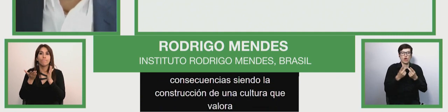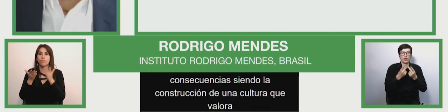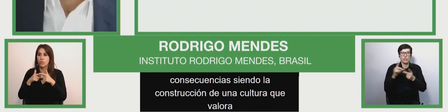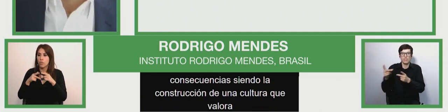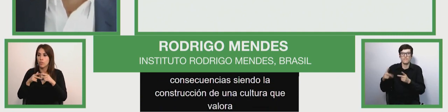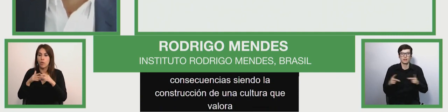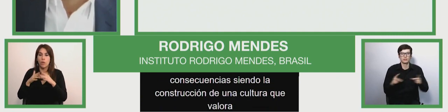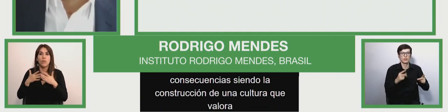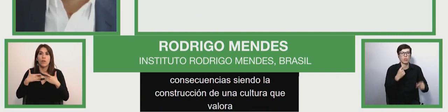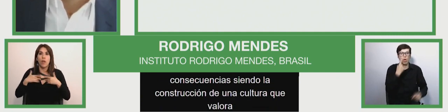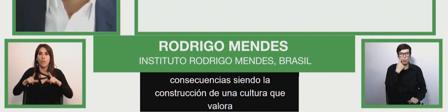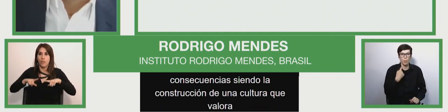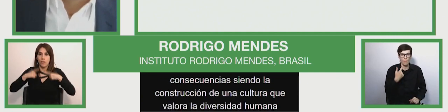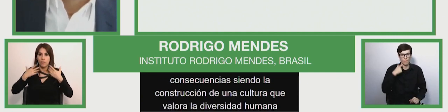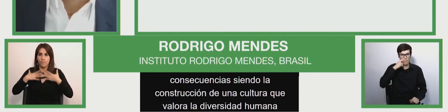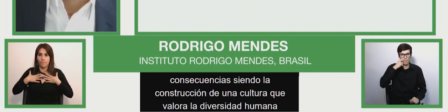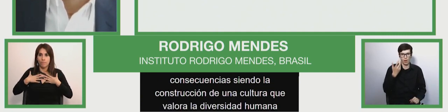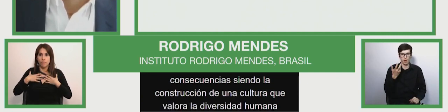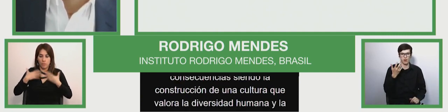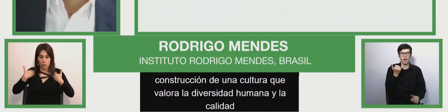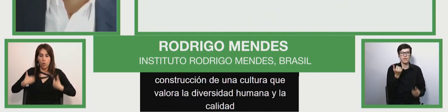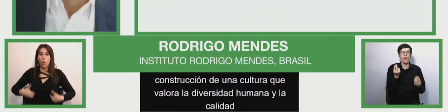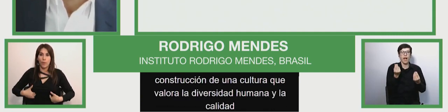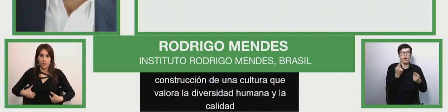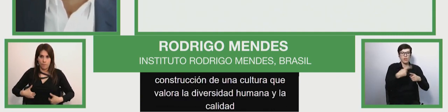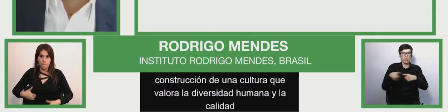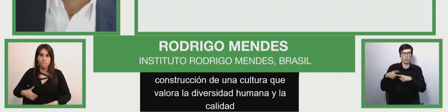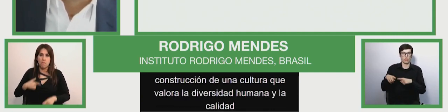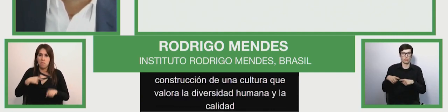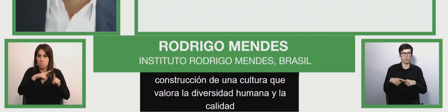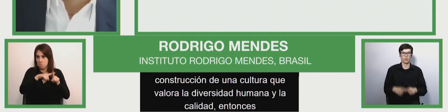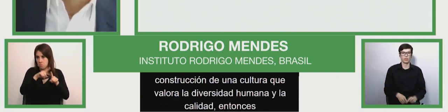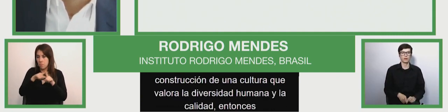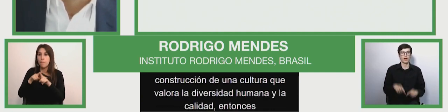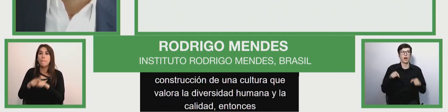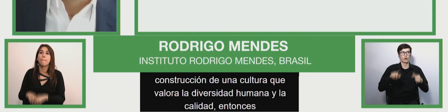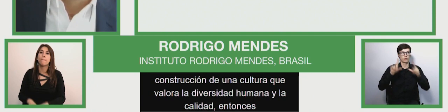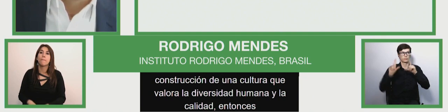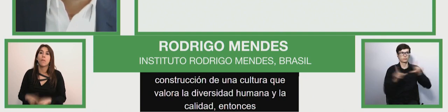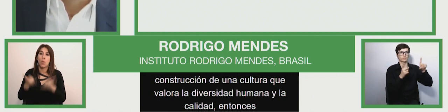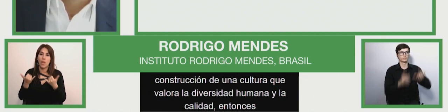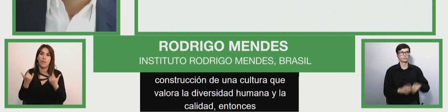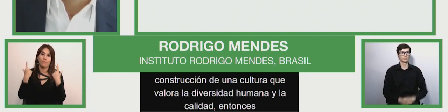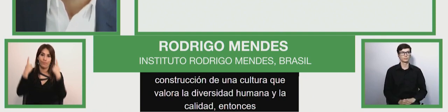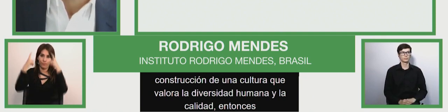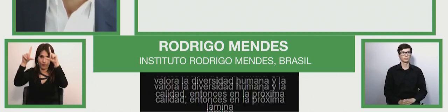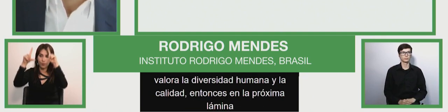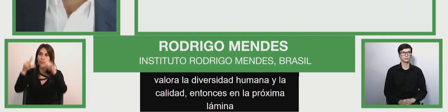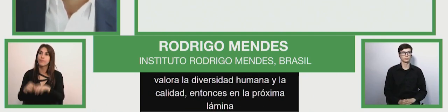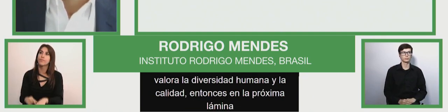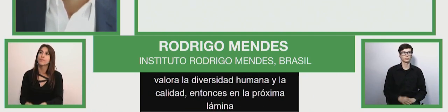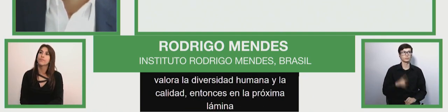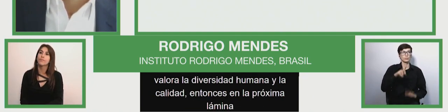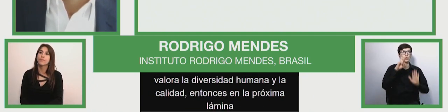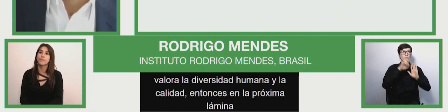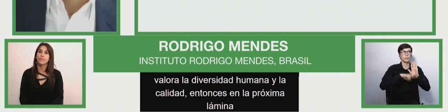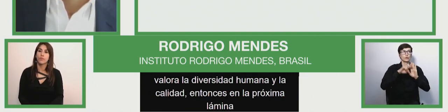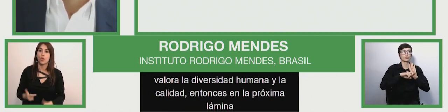construction of a culture that values human diversity and equality.